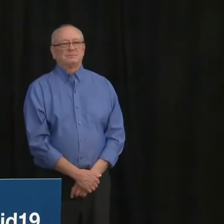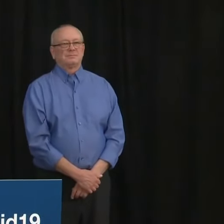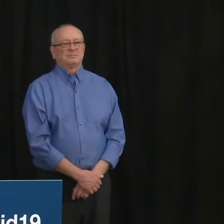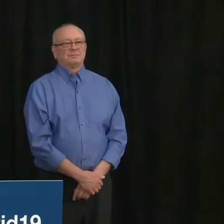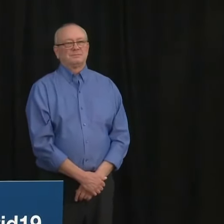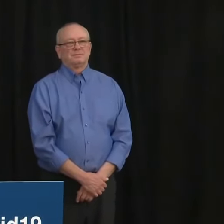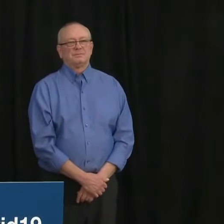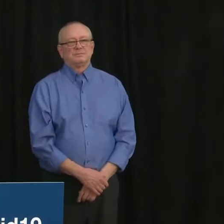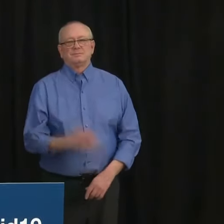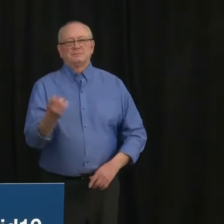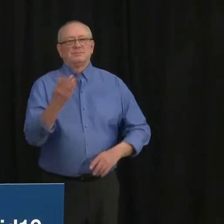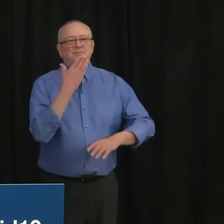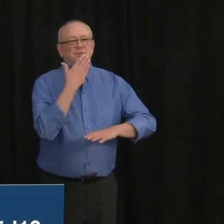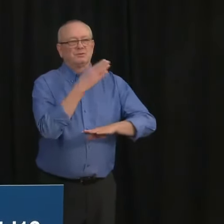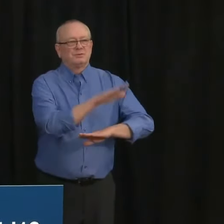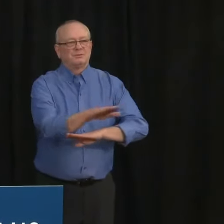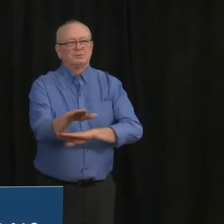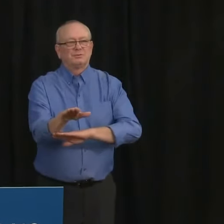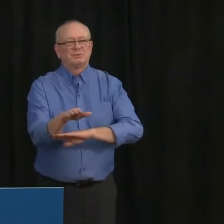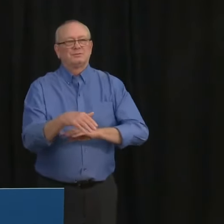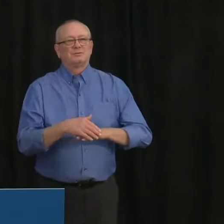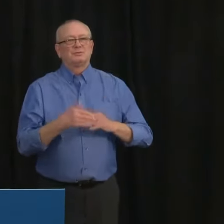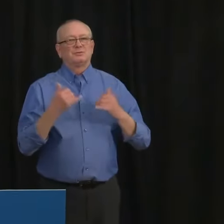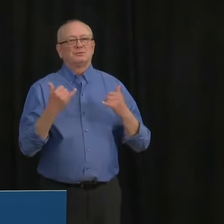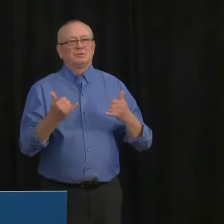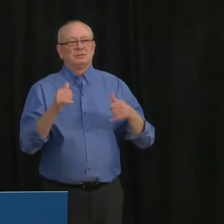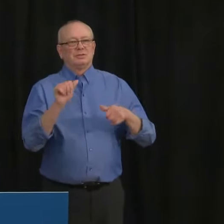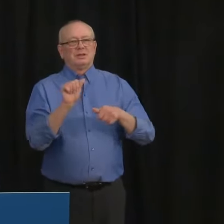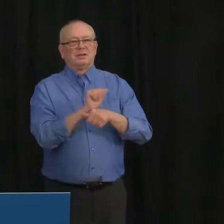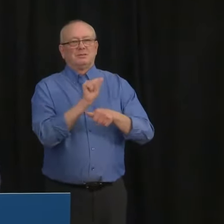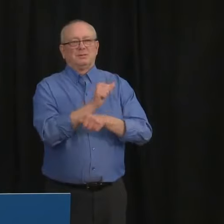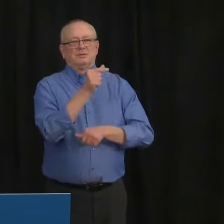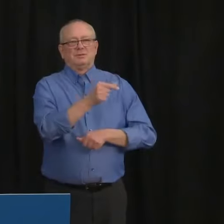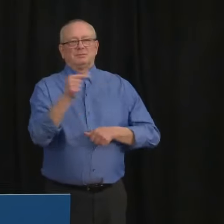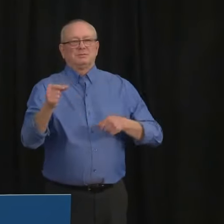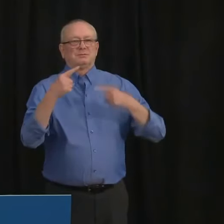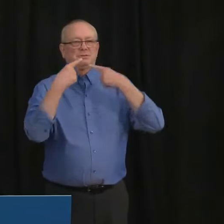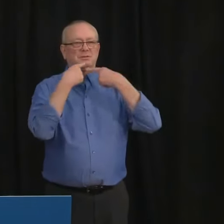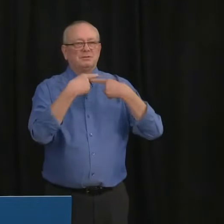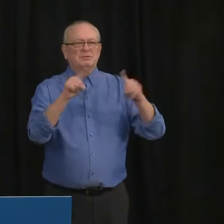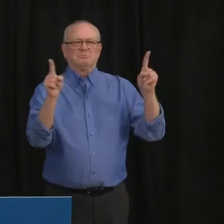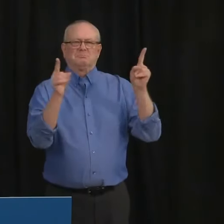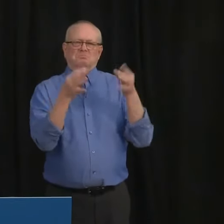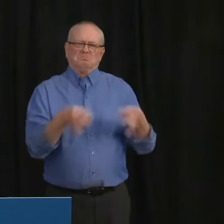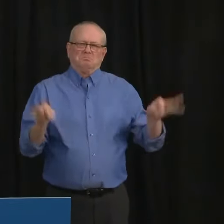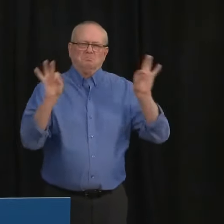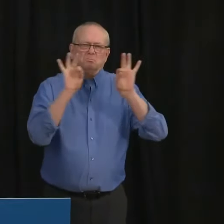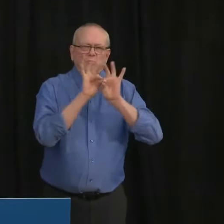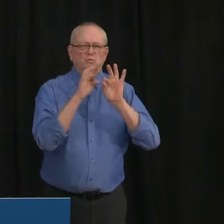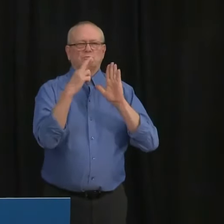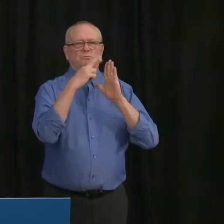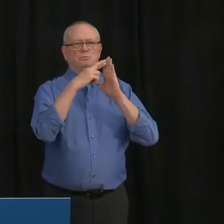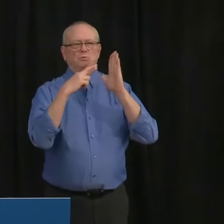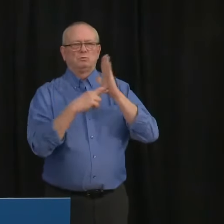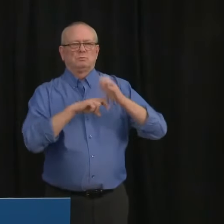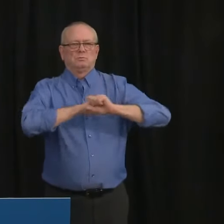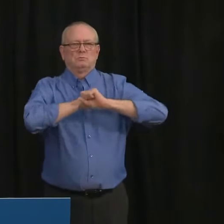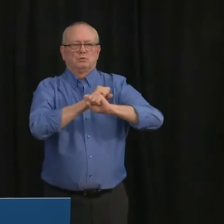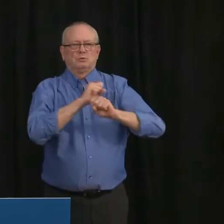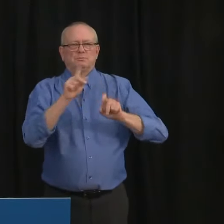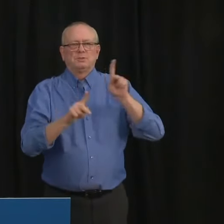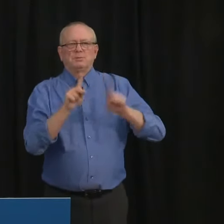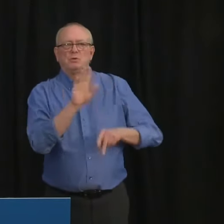Good afternoon, today Alberta's government is announcing bold and targeted new measures to protect both lives and livelihoods